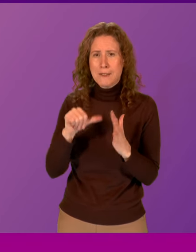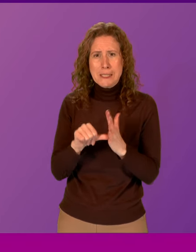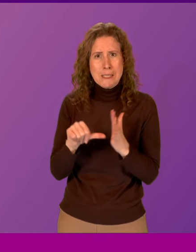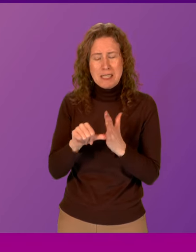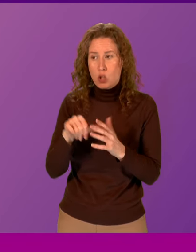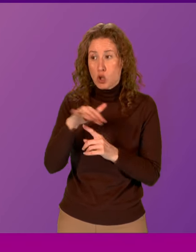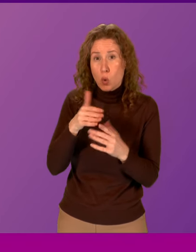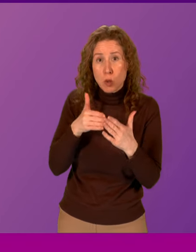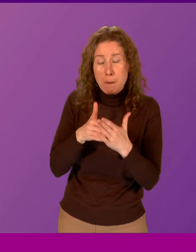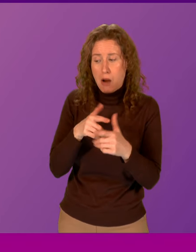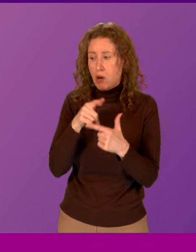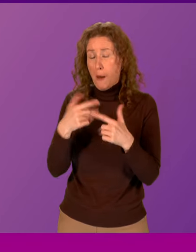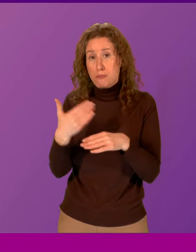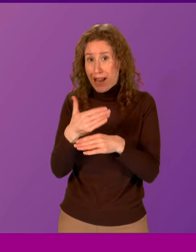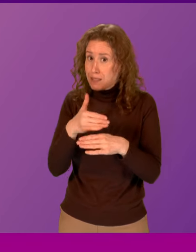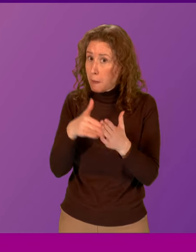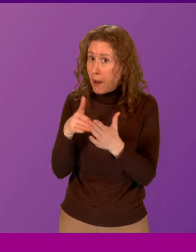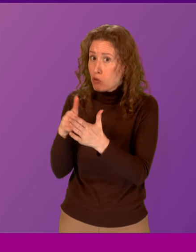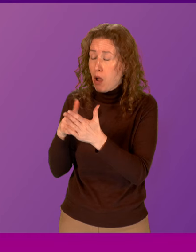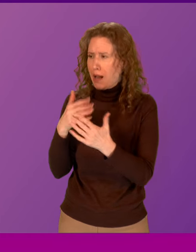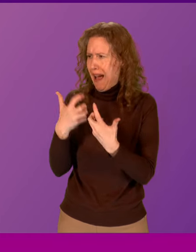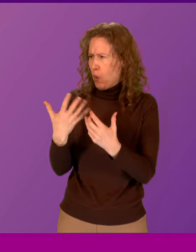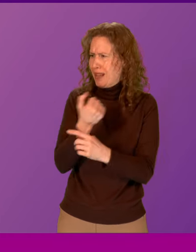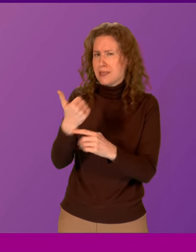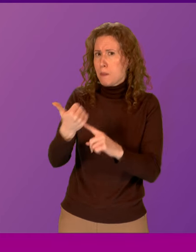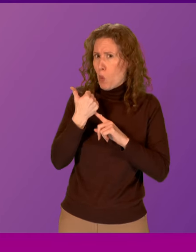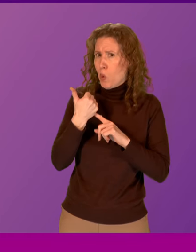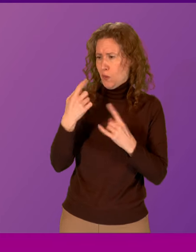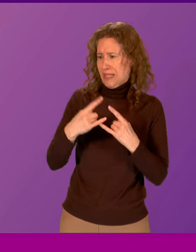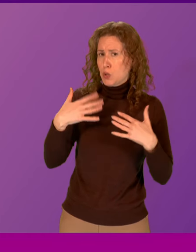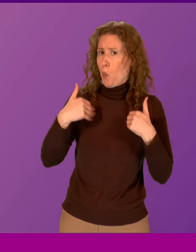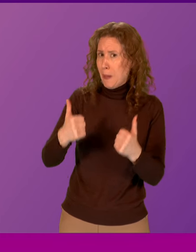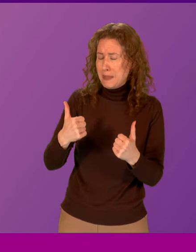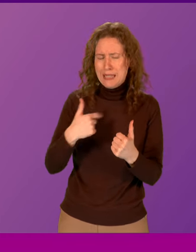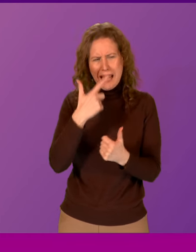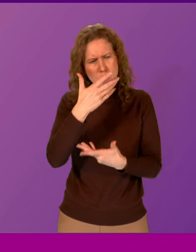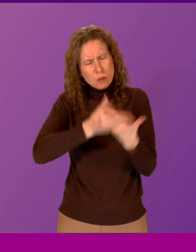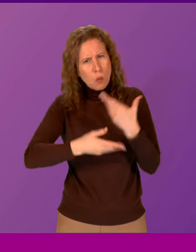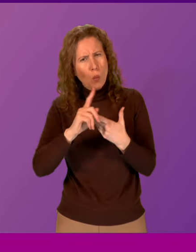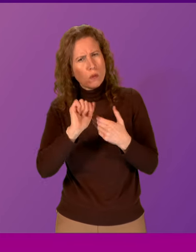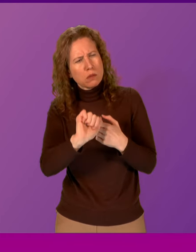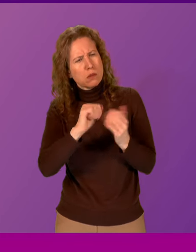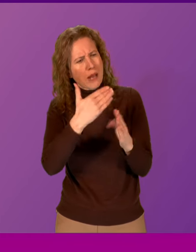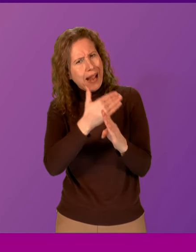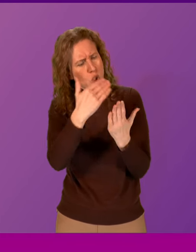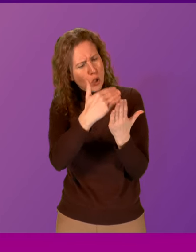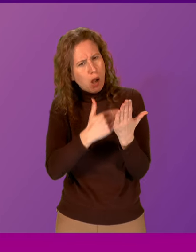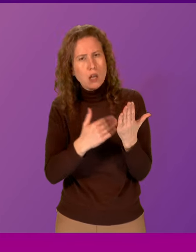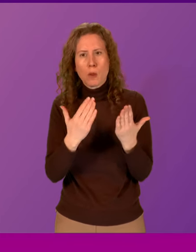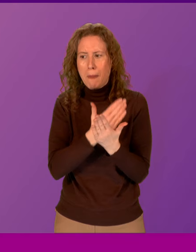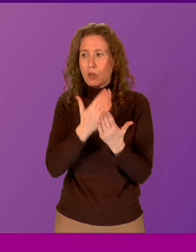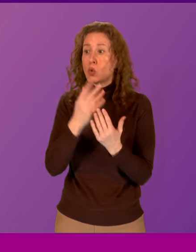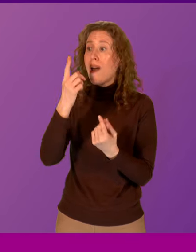barriers to support for sexual wellbeing. Can the First Minister outline what steps the Scottish Government is taking to ensure